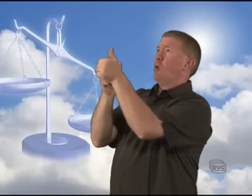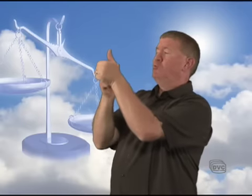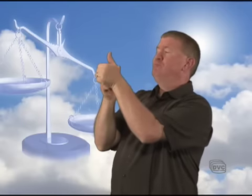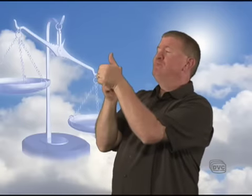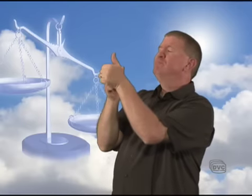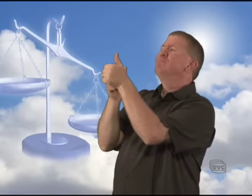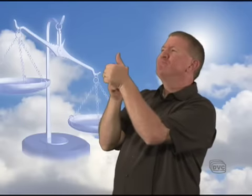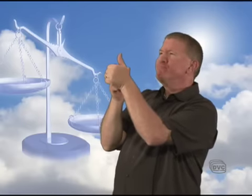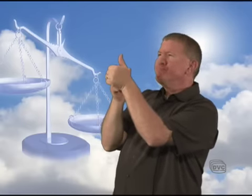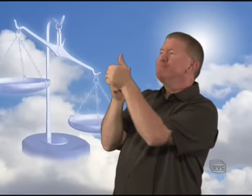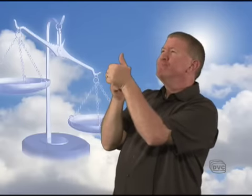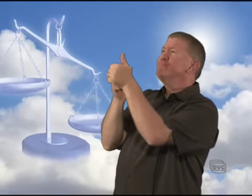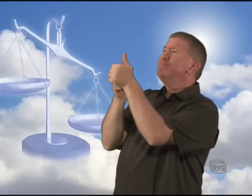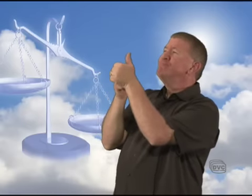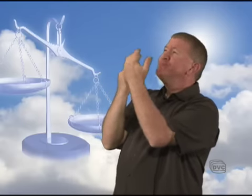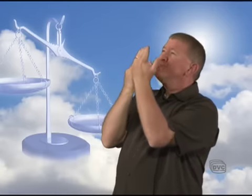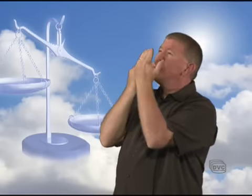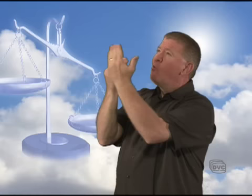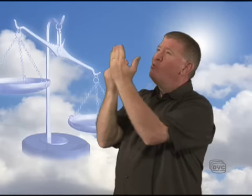to follow you. I want to be close to you.